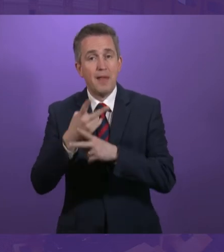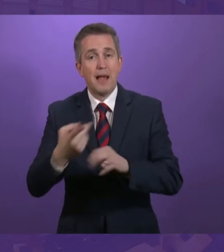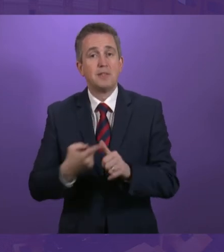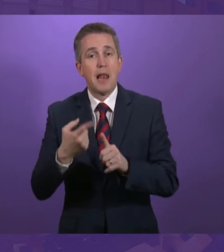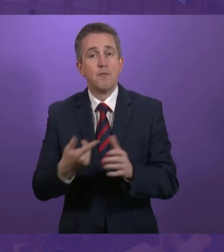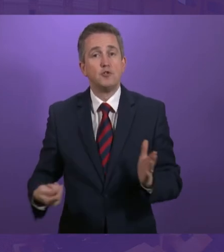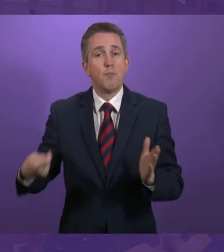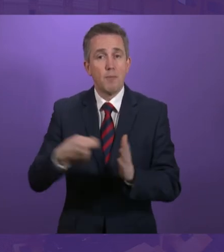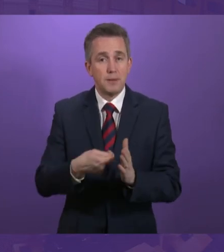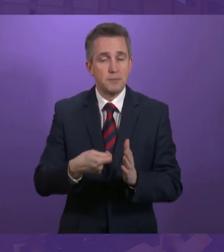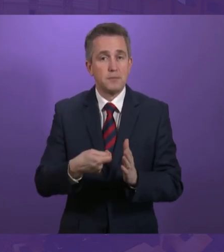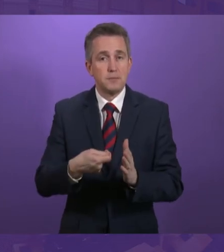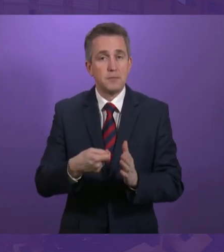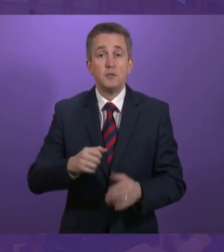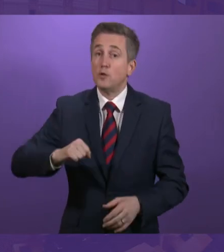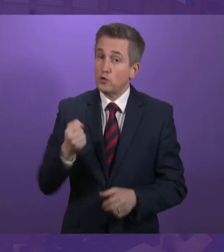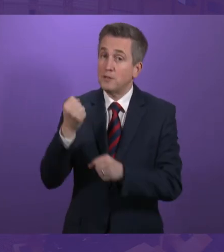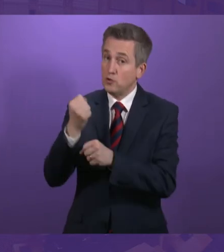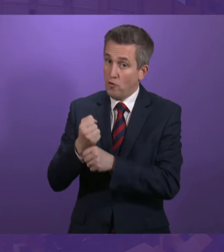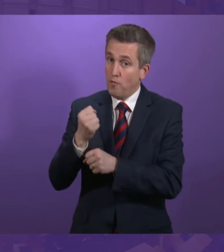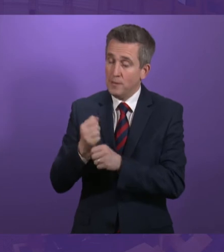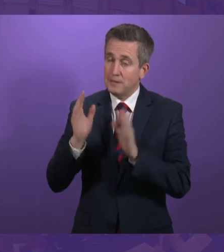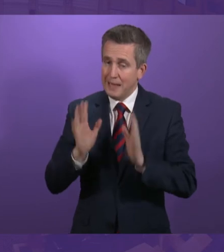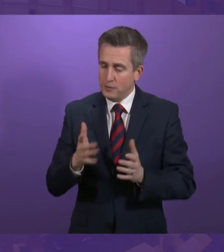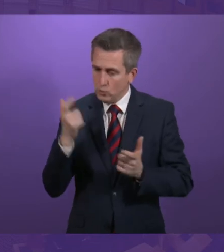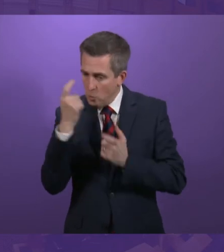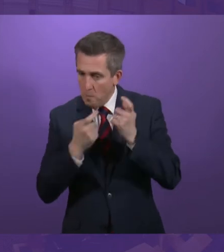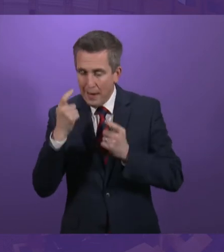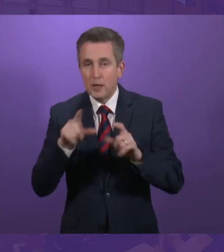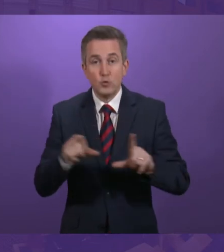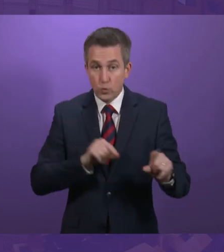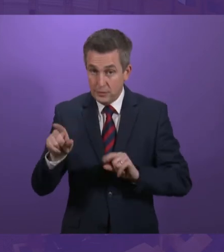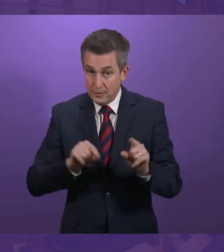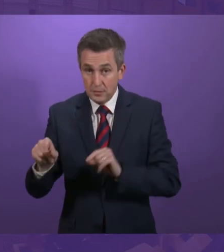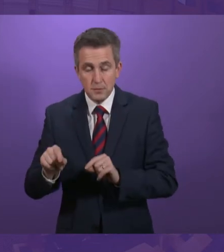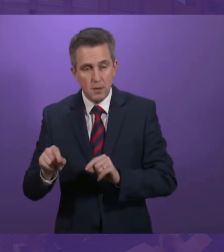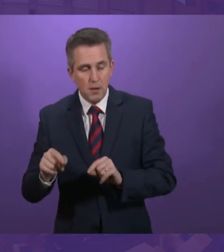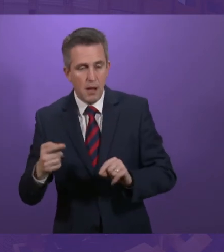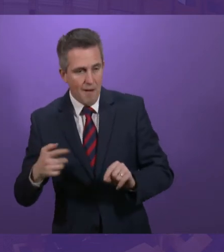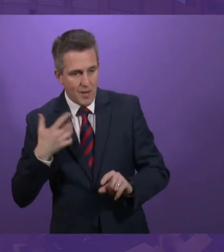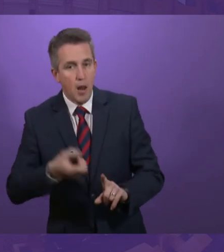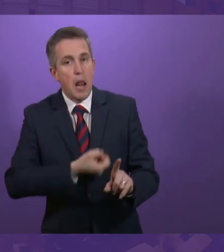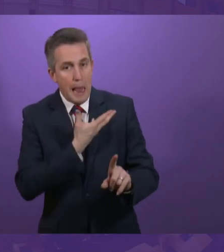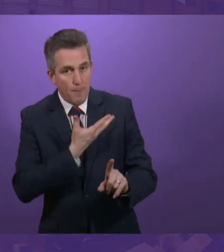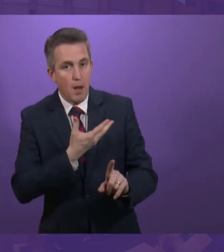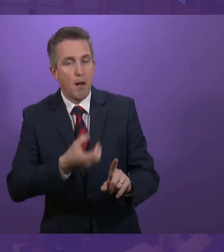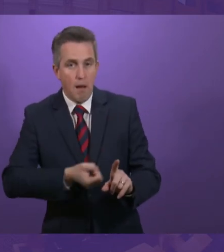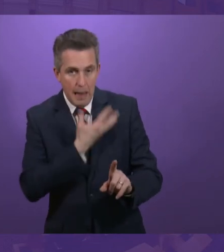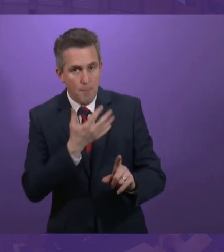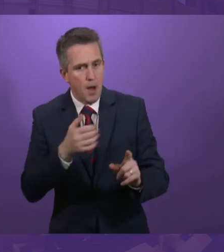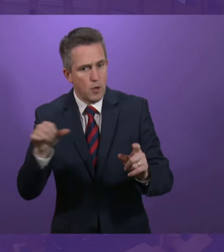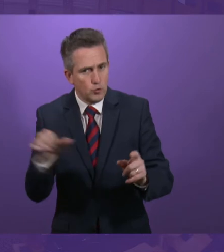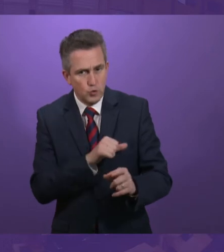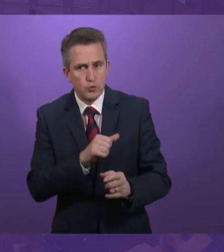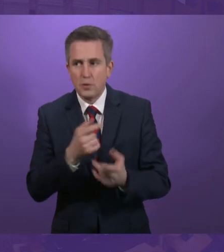So just as the Scottish Government has made choices, then I think to be a responsible opposition that also the opposition parties